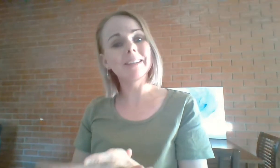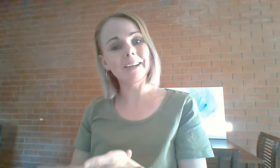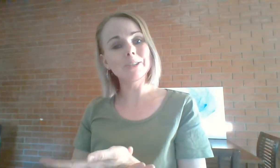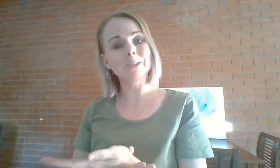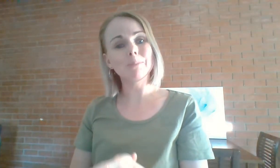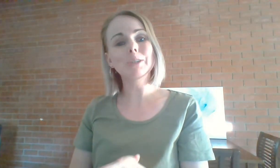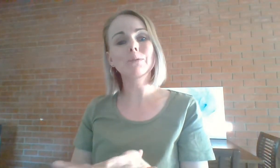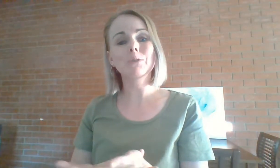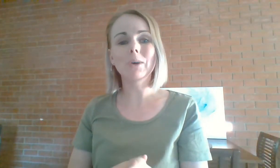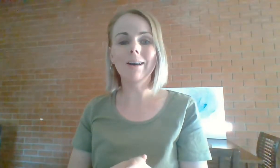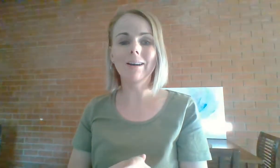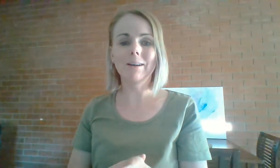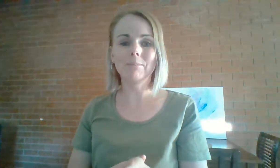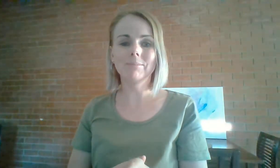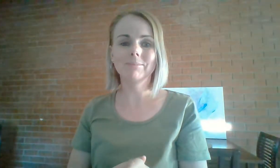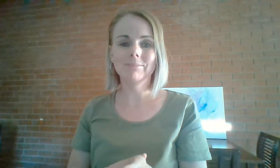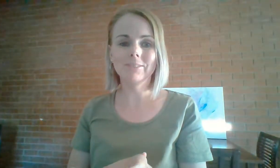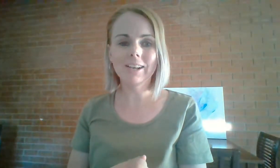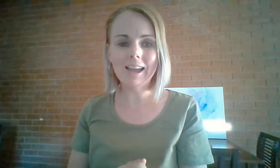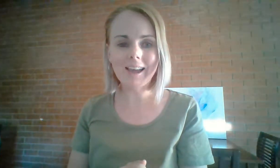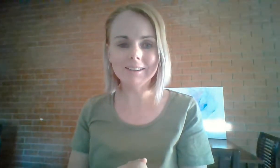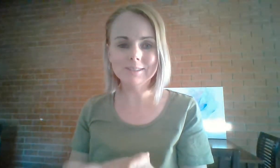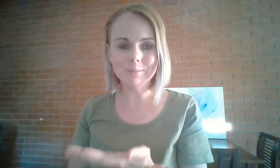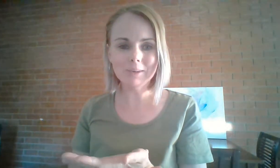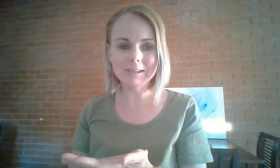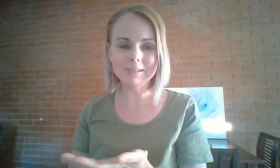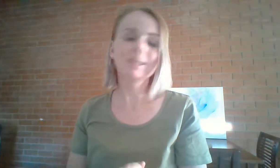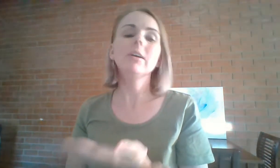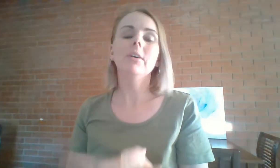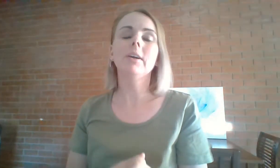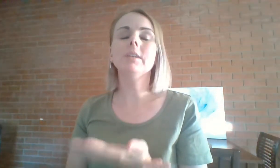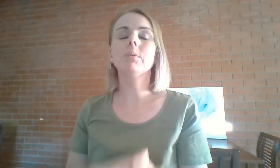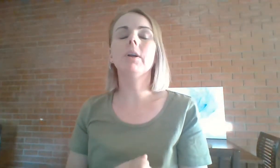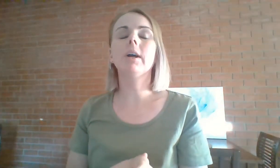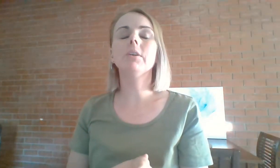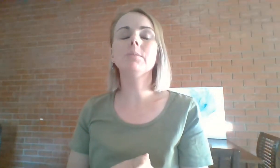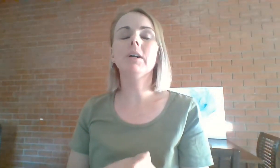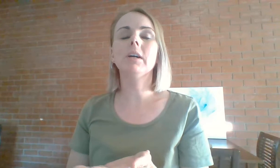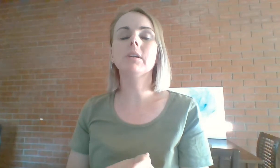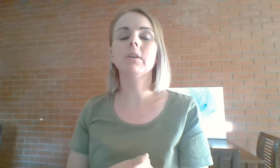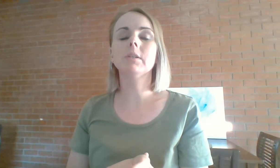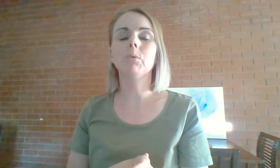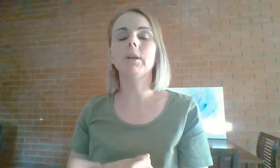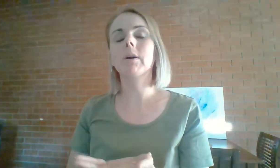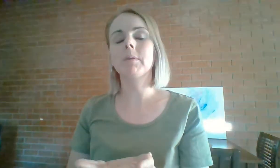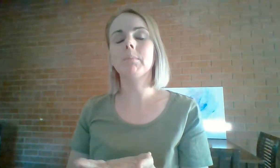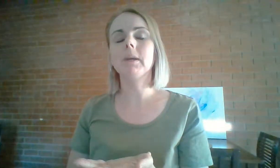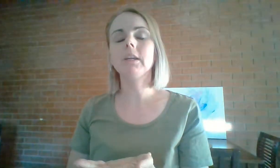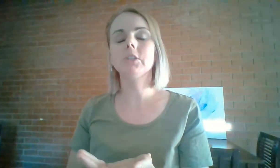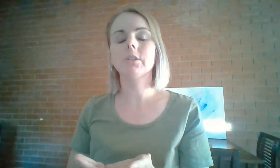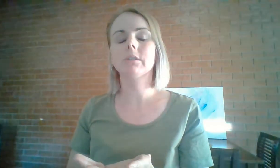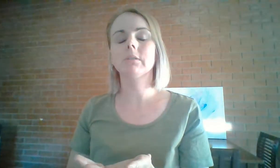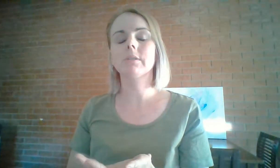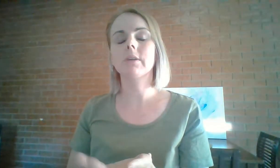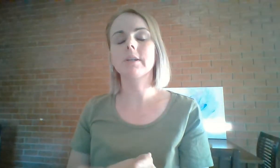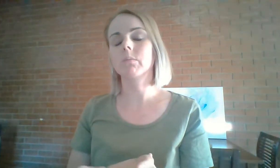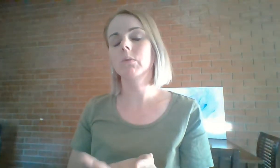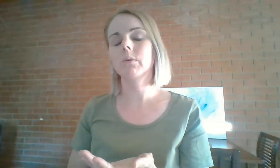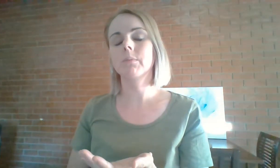nature that makes you feel calm, relaxed, at peace. Okay, so when I close my eyes and I go to this point, I'm at the beach. It's nice and warm. It's